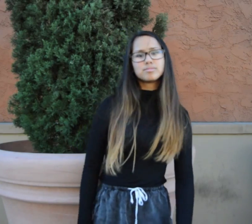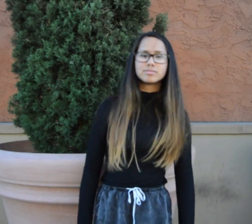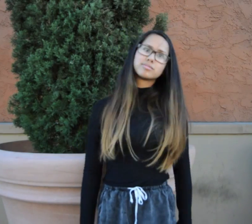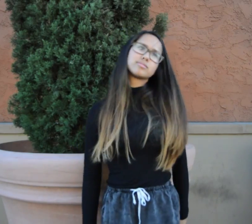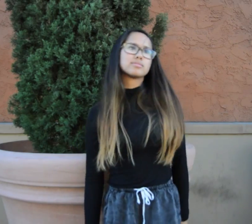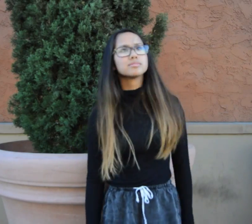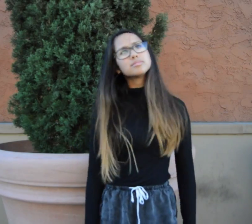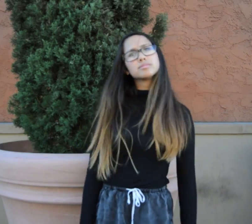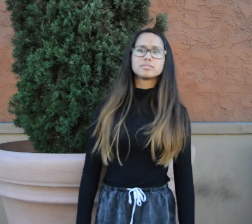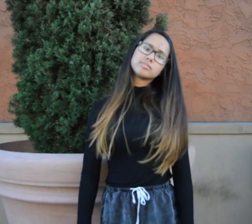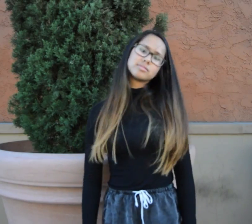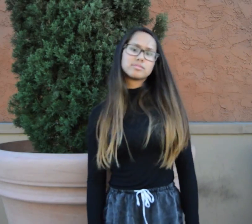Ooh,